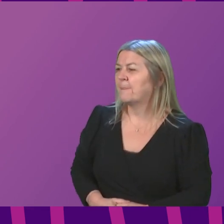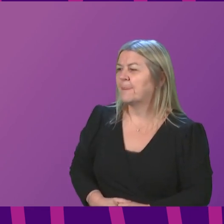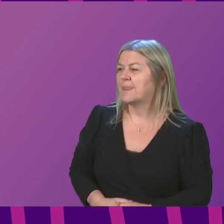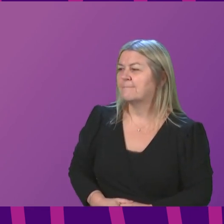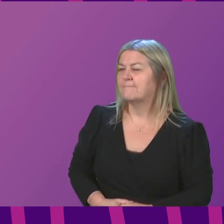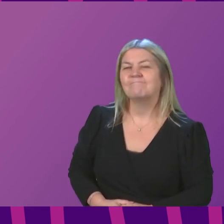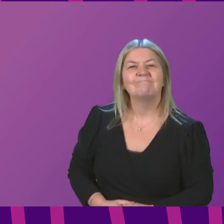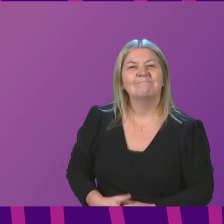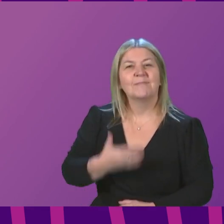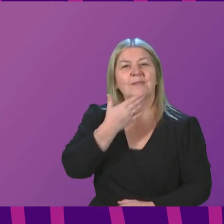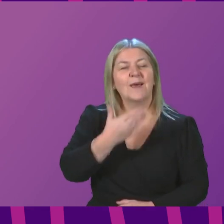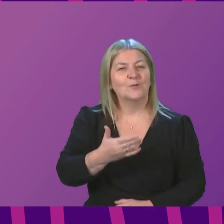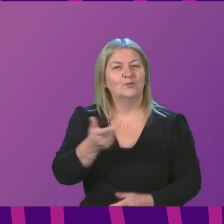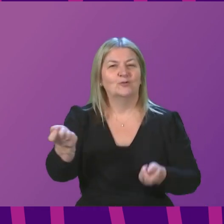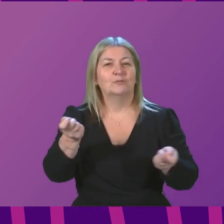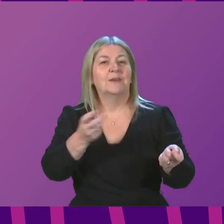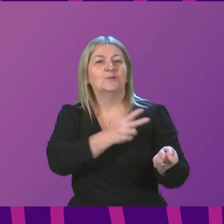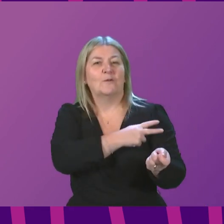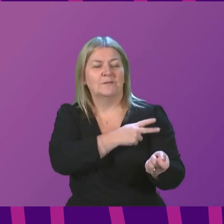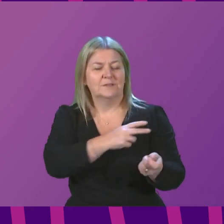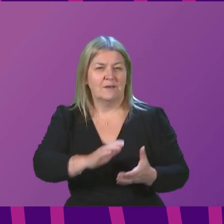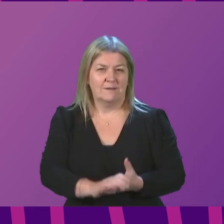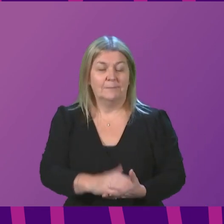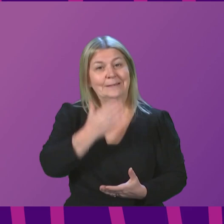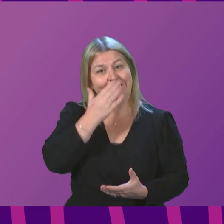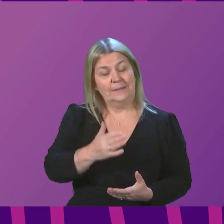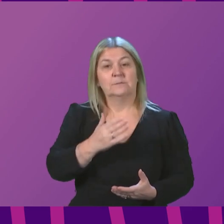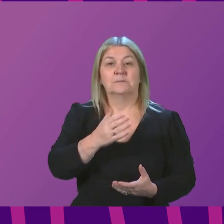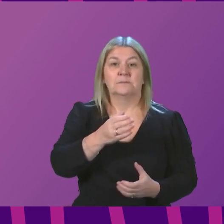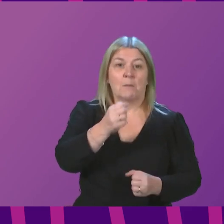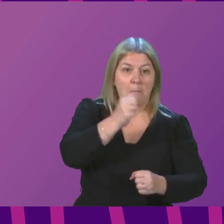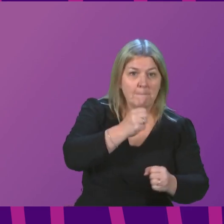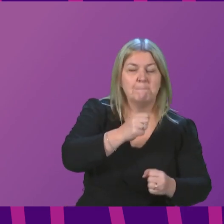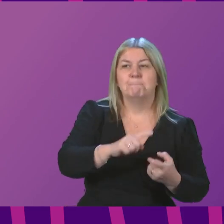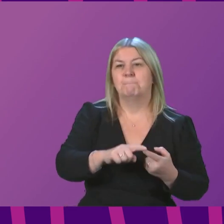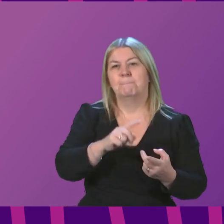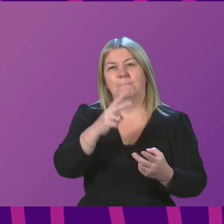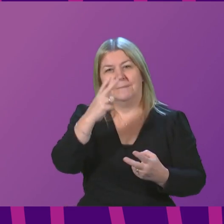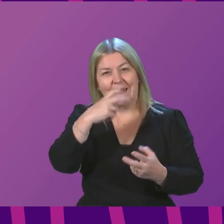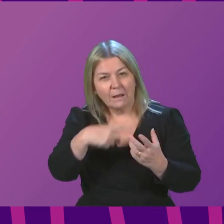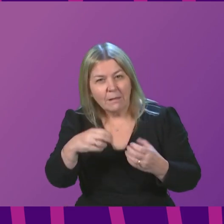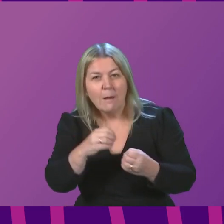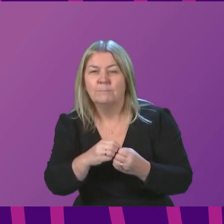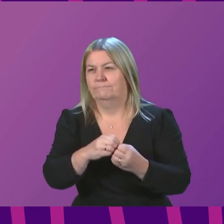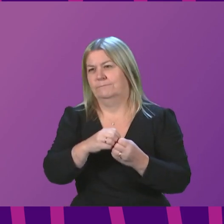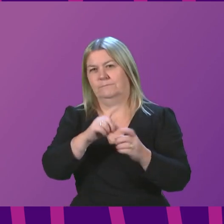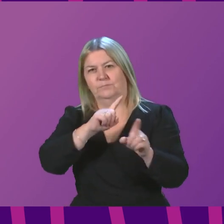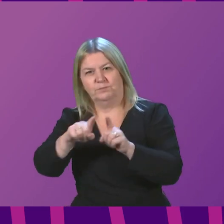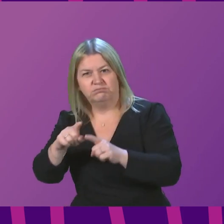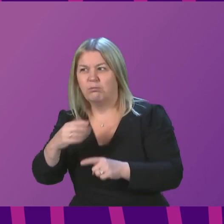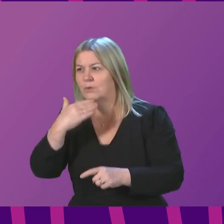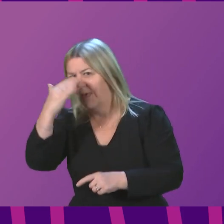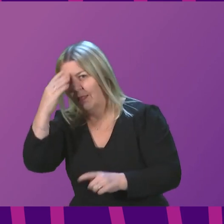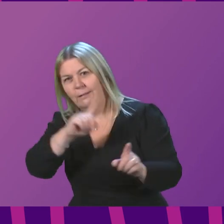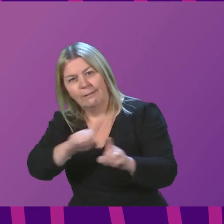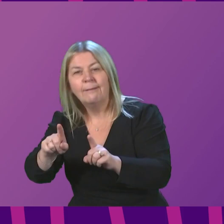you, Presiding Officer. While our pubs, nightclubs and hotels require support because of the direct effects of the government's restrictions, many